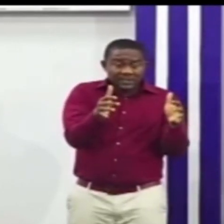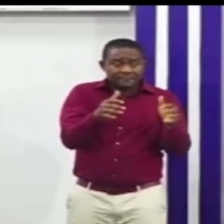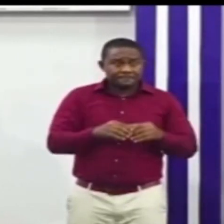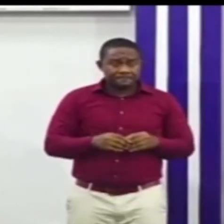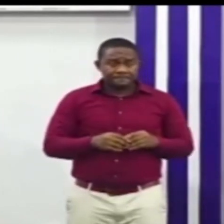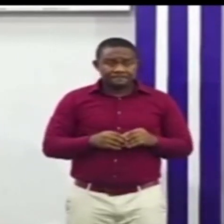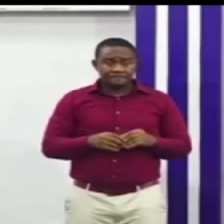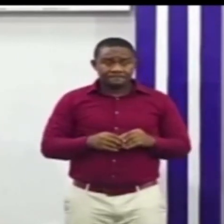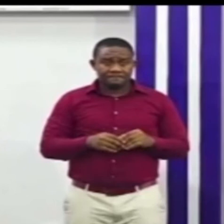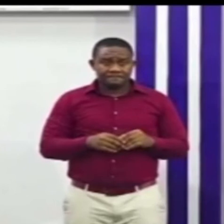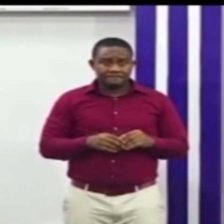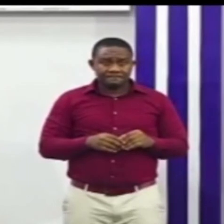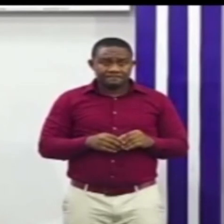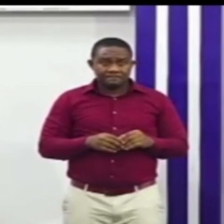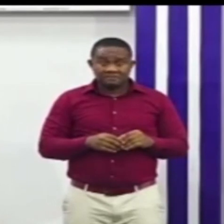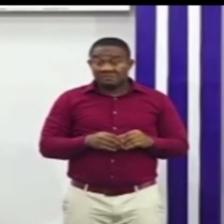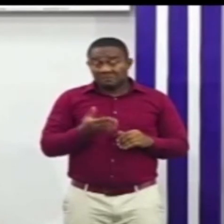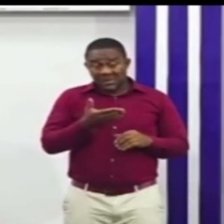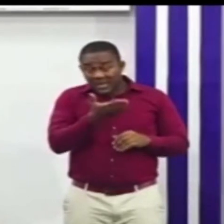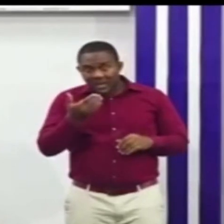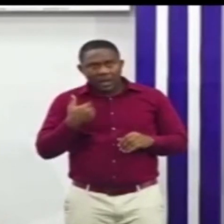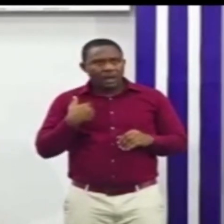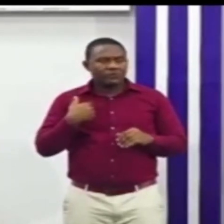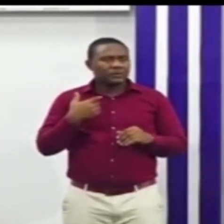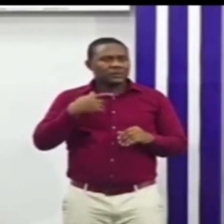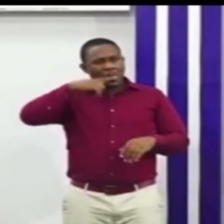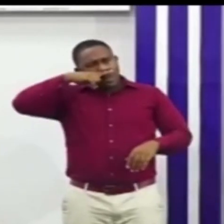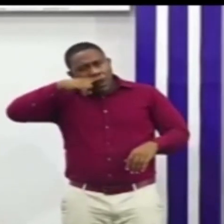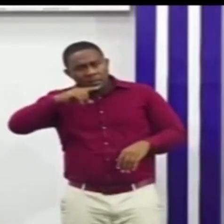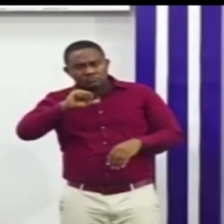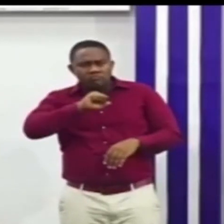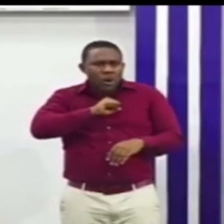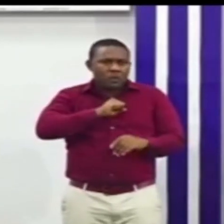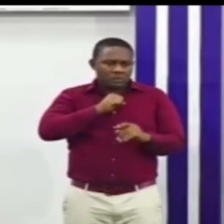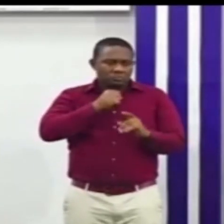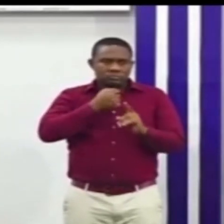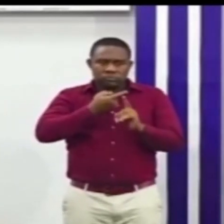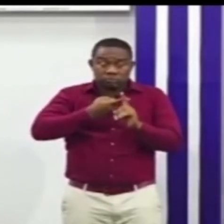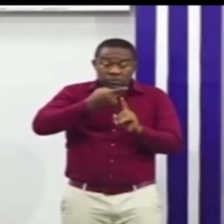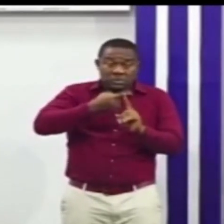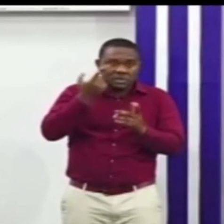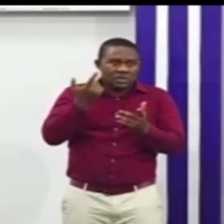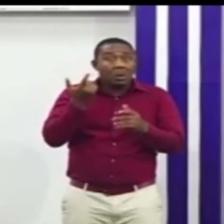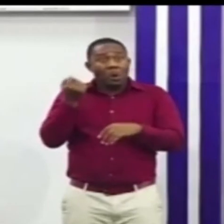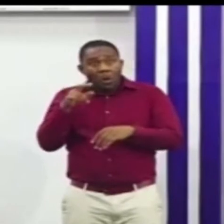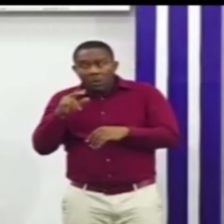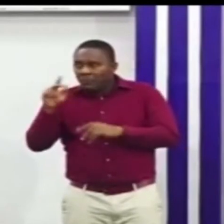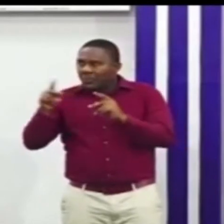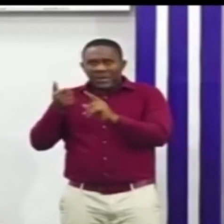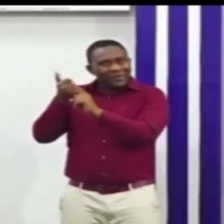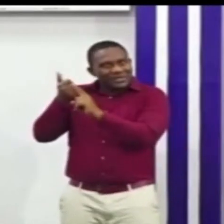have signs and symptoms that is a rationale and those also that reported to the facility